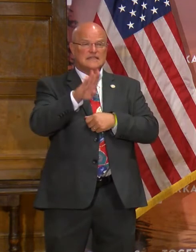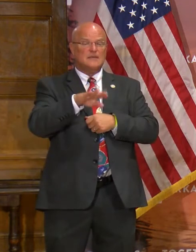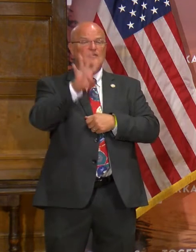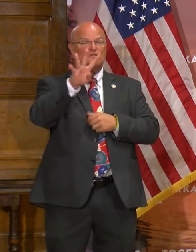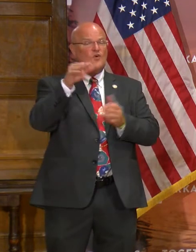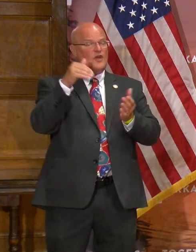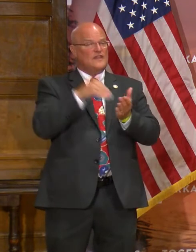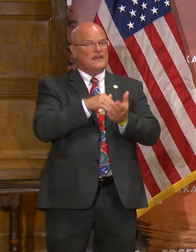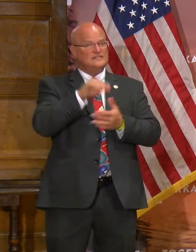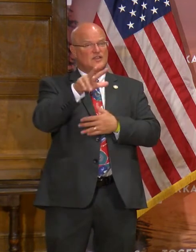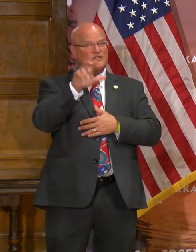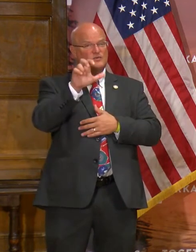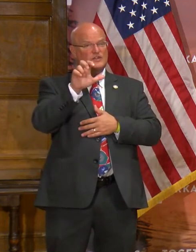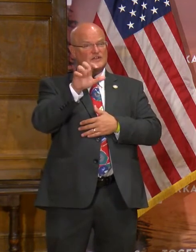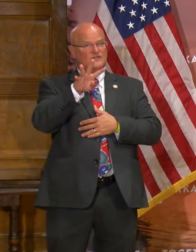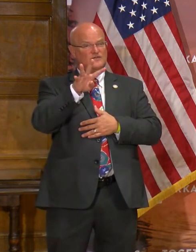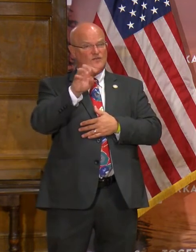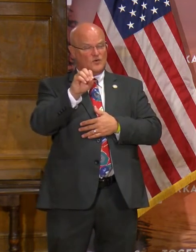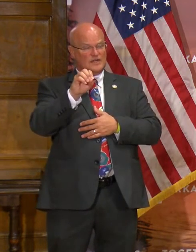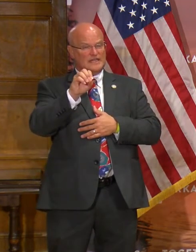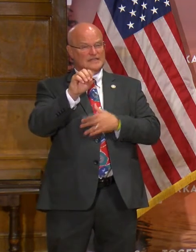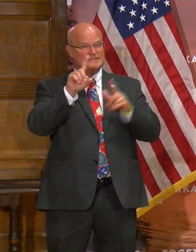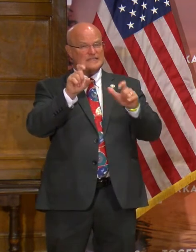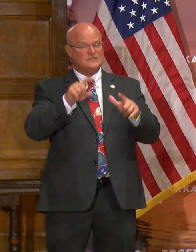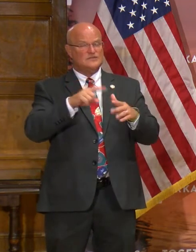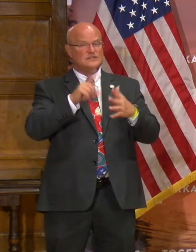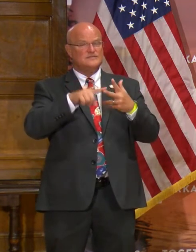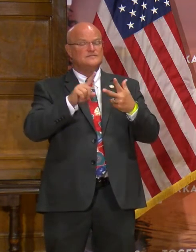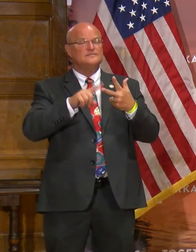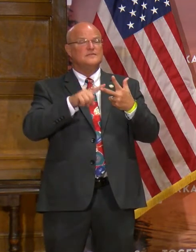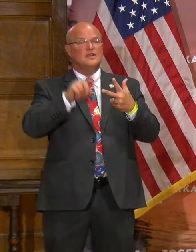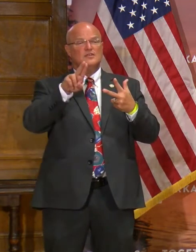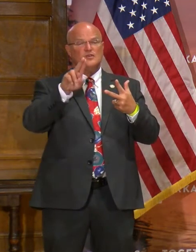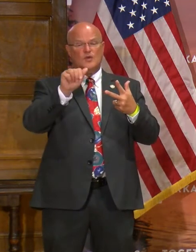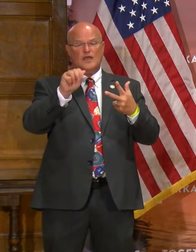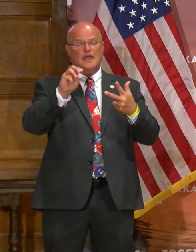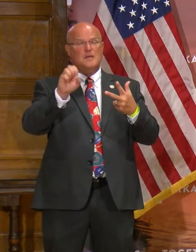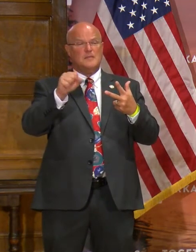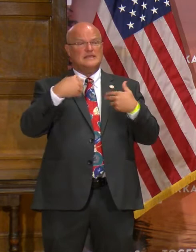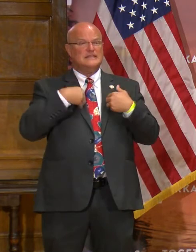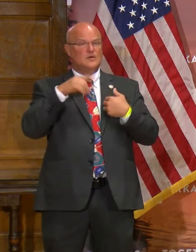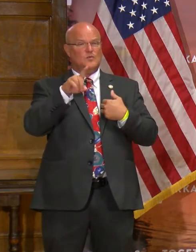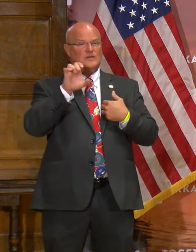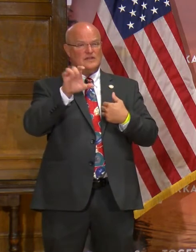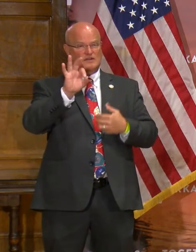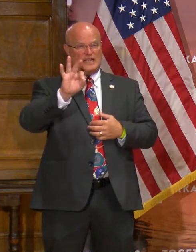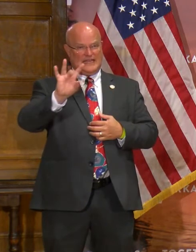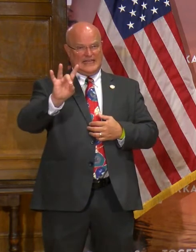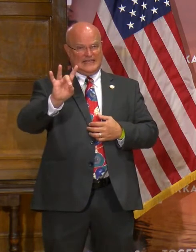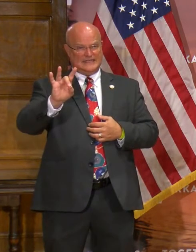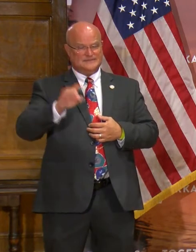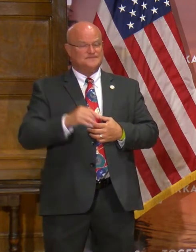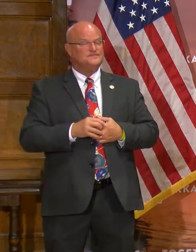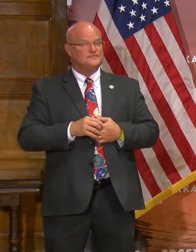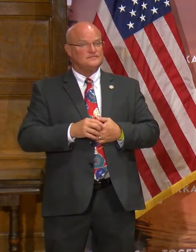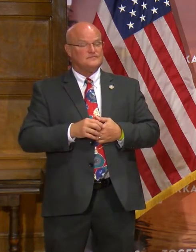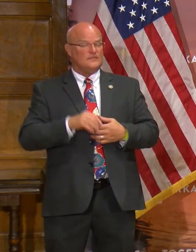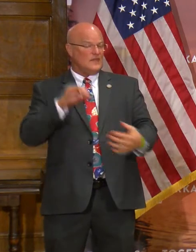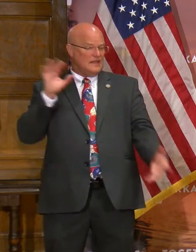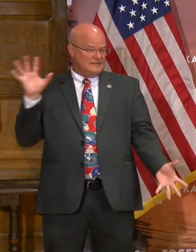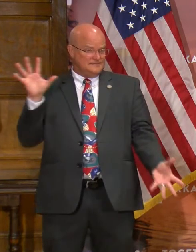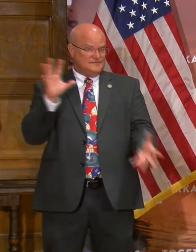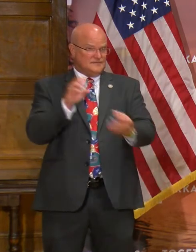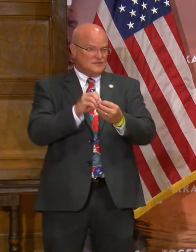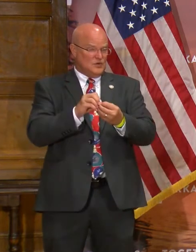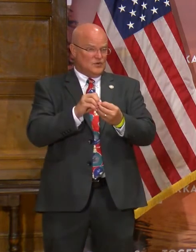4,340 test results, and UAMS was 198. So our total